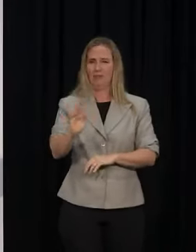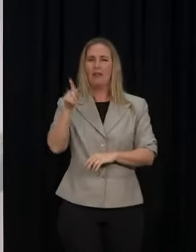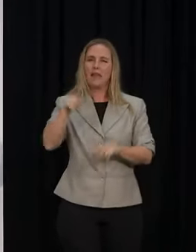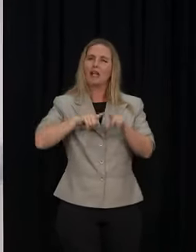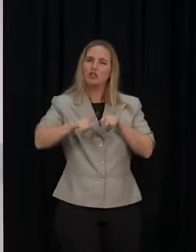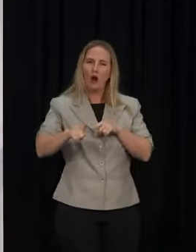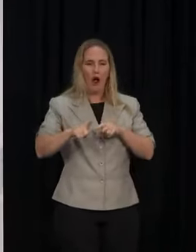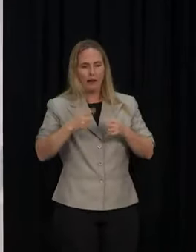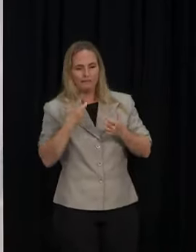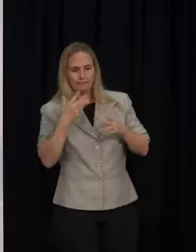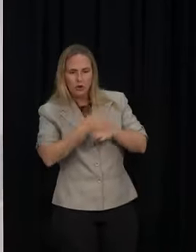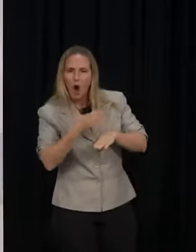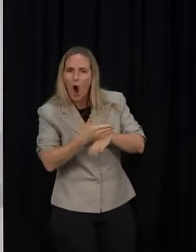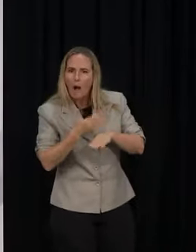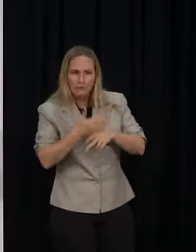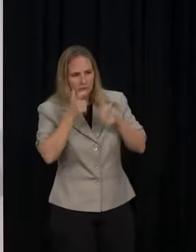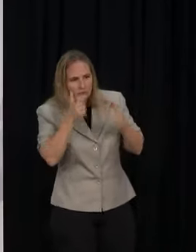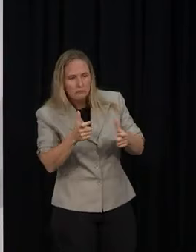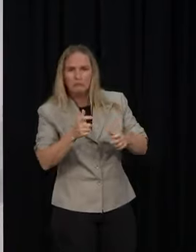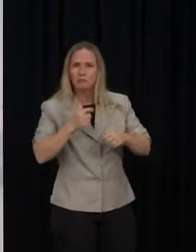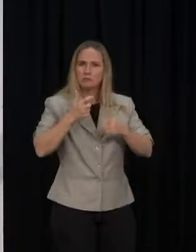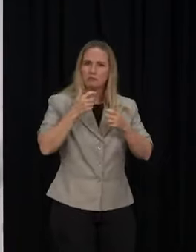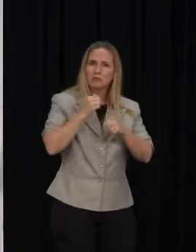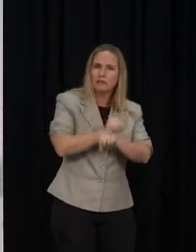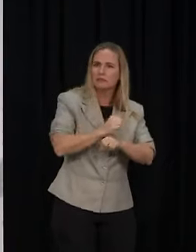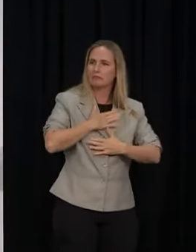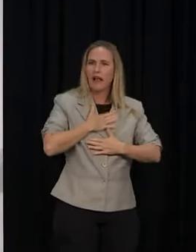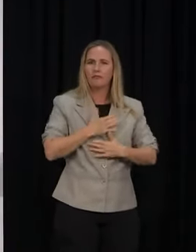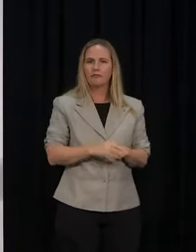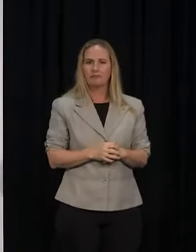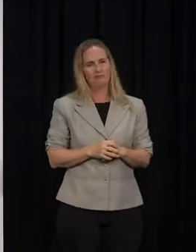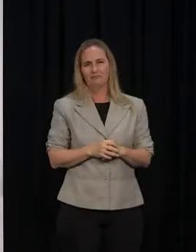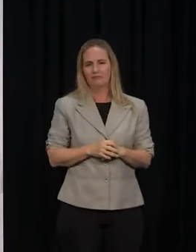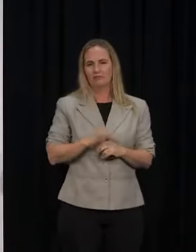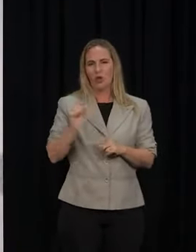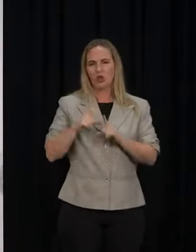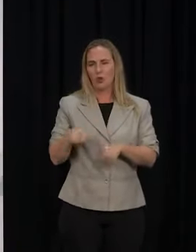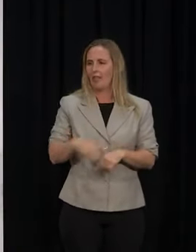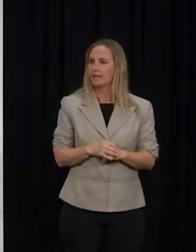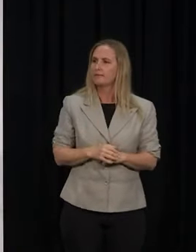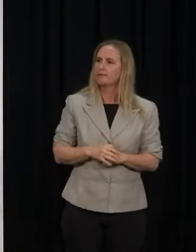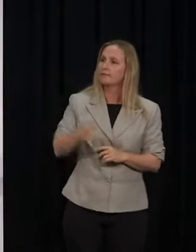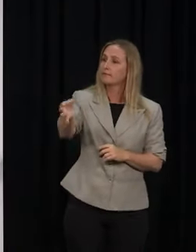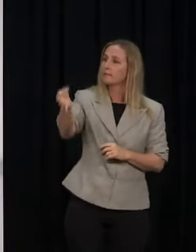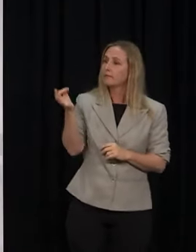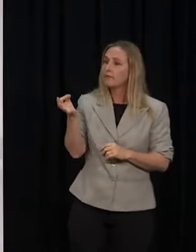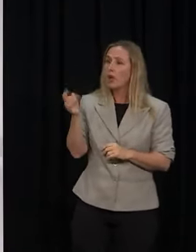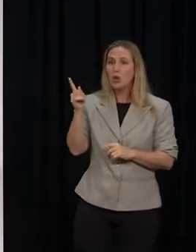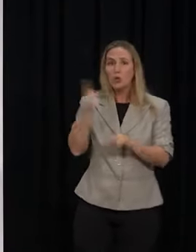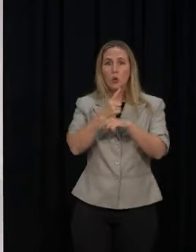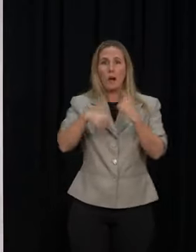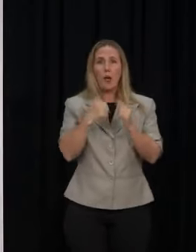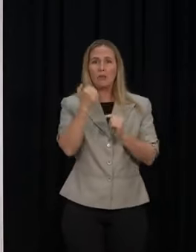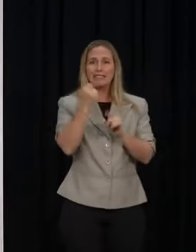safe. Prime Minister, you mentioned a period of six weeks early on. Is that the period that you